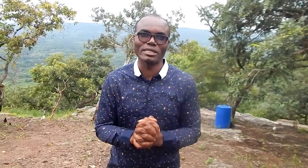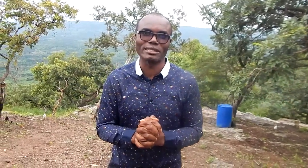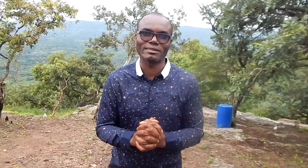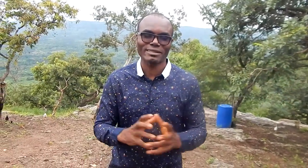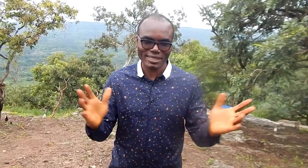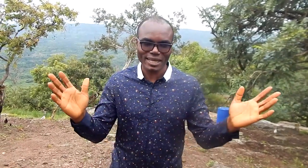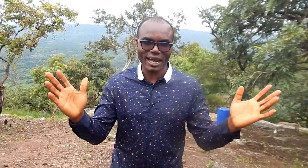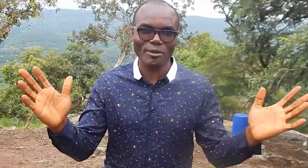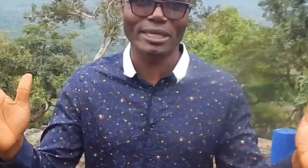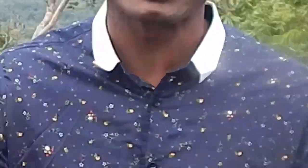bénisse. Amen.